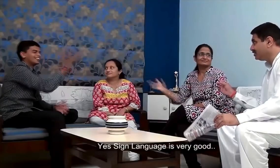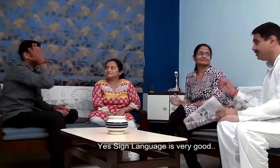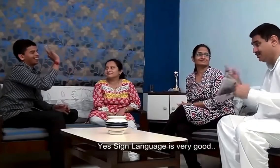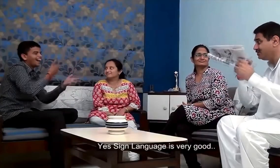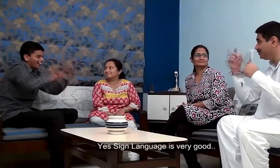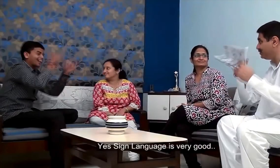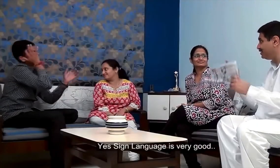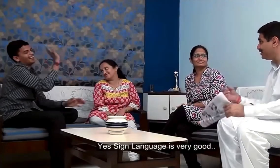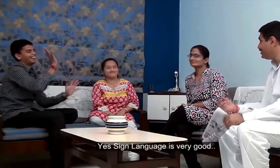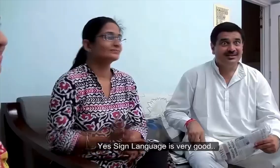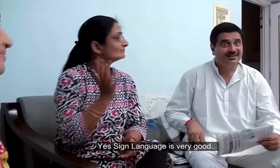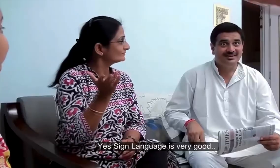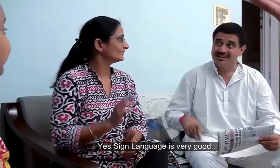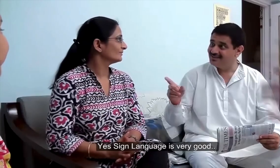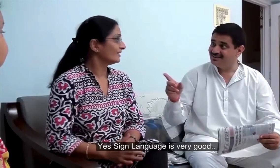Yes, learned sign language is very good.